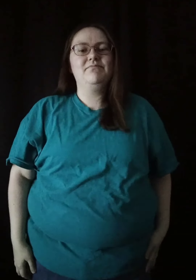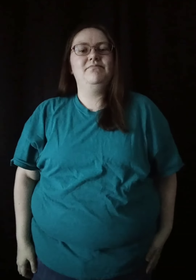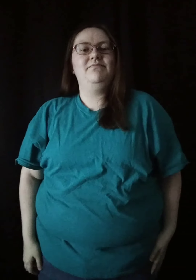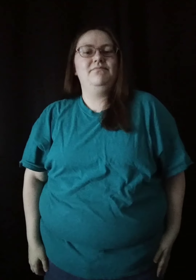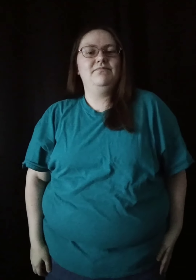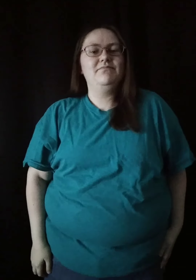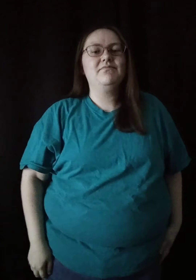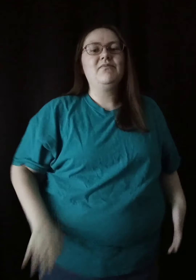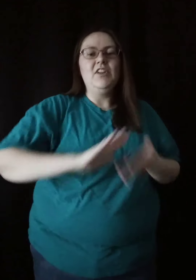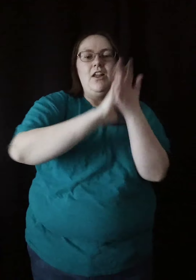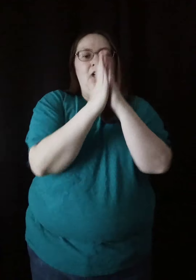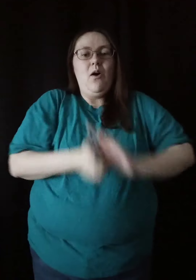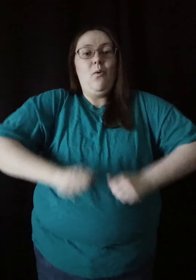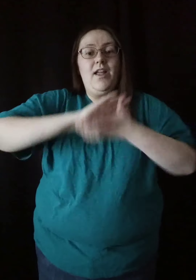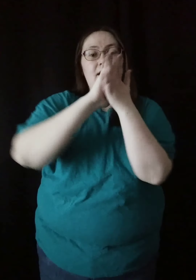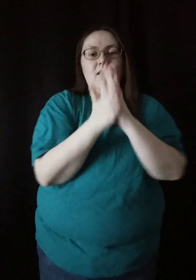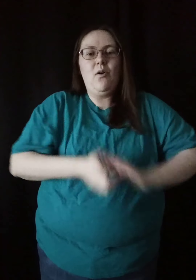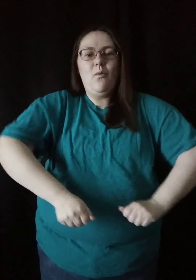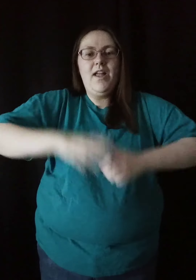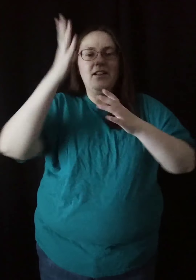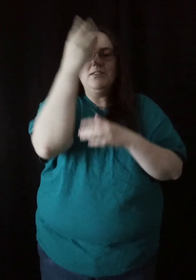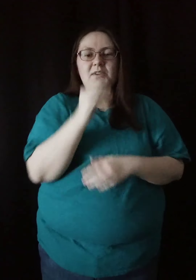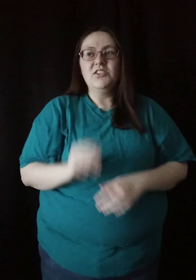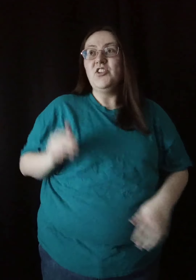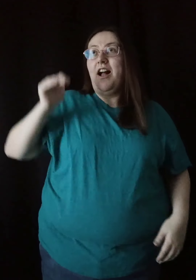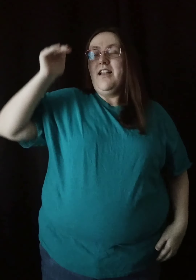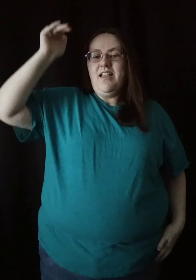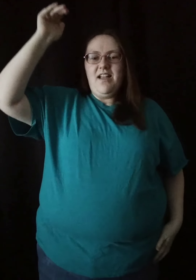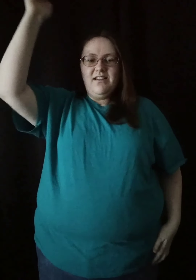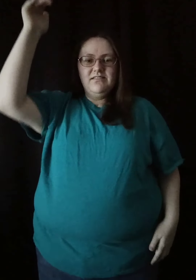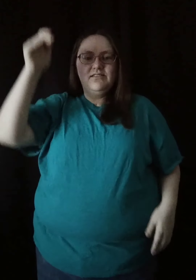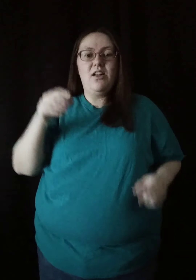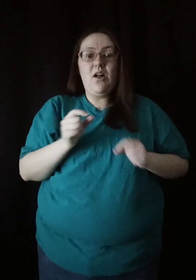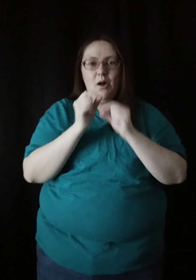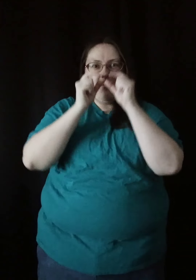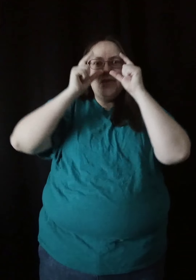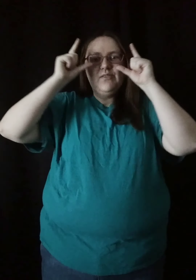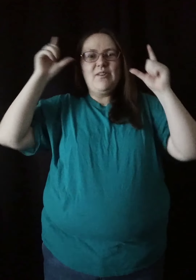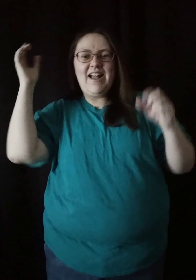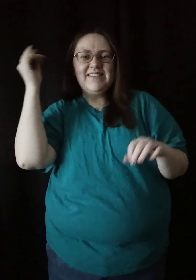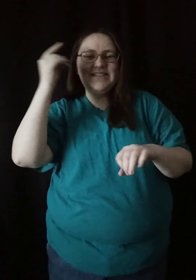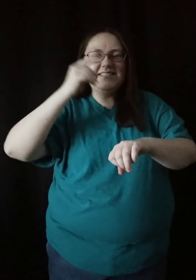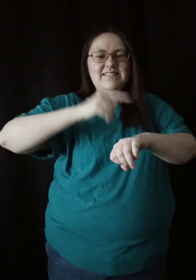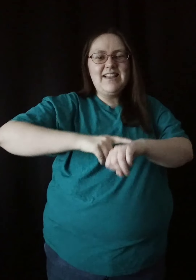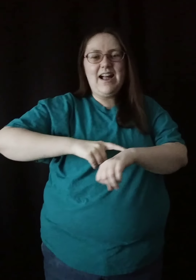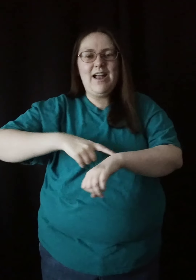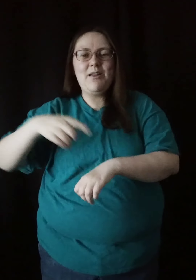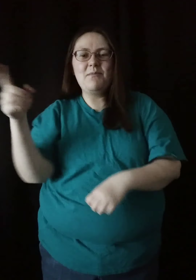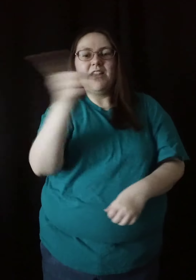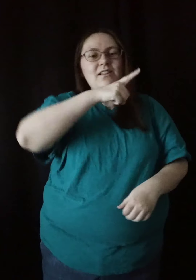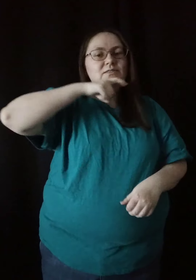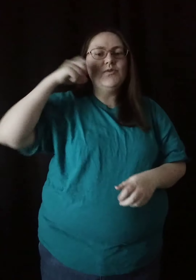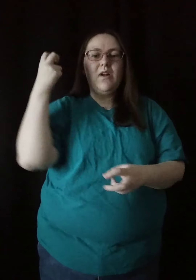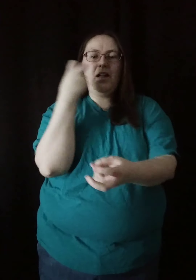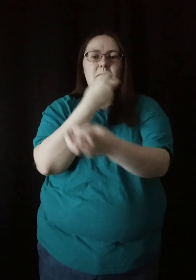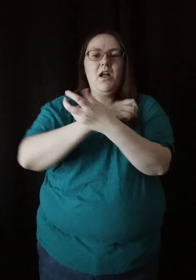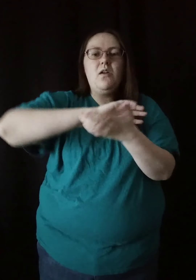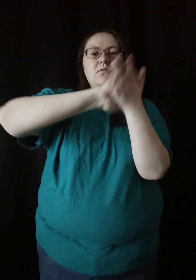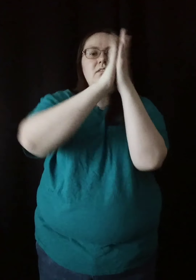Yeah Oh, rise, rise, it's time to rise and shine Your bones